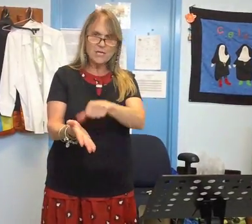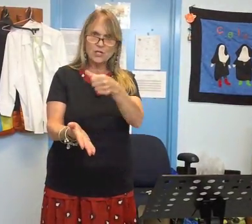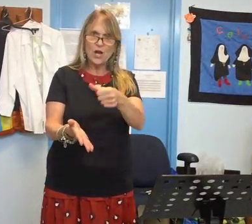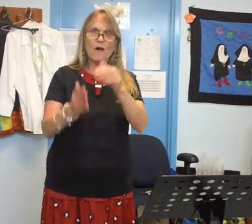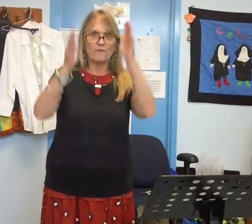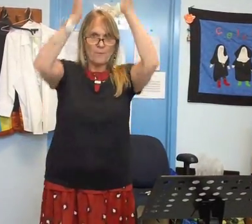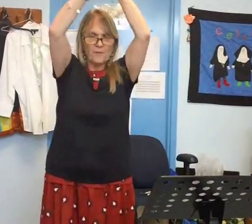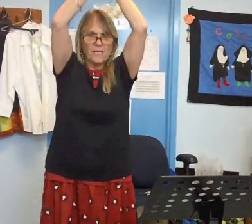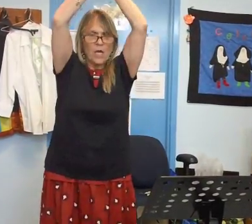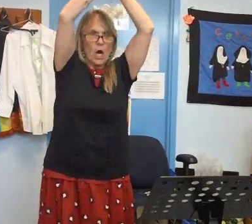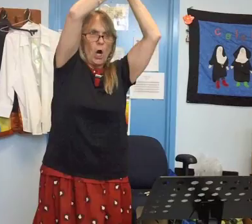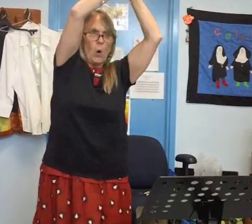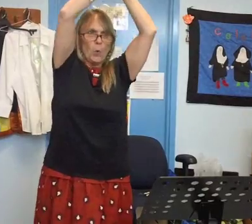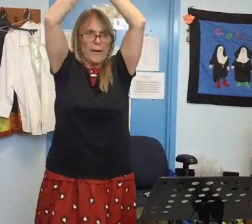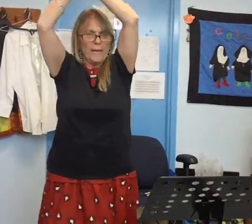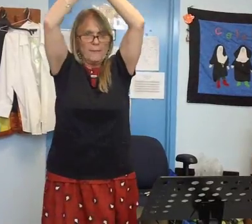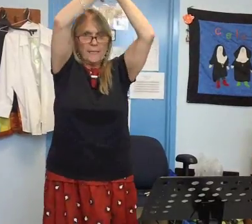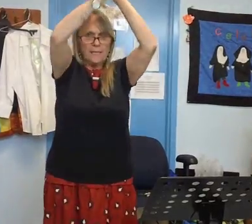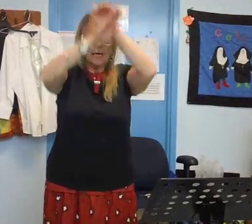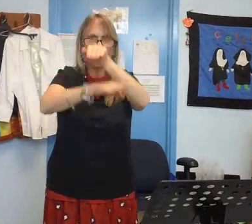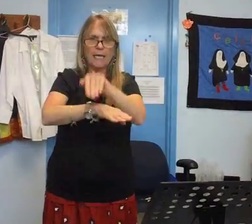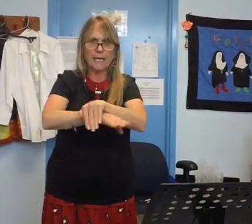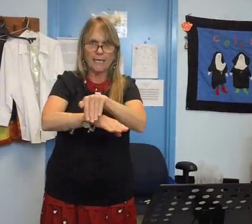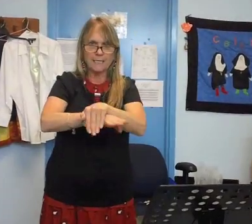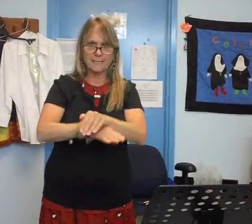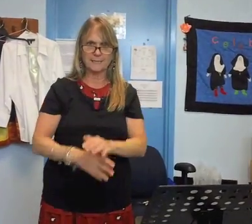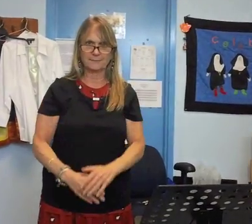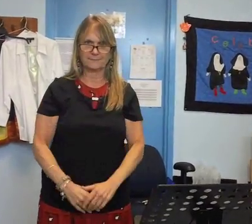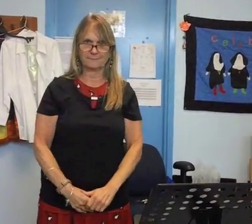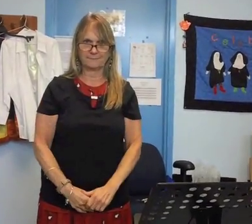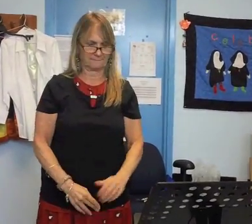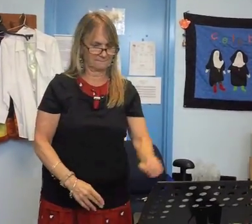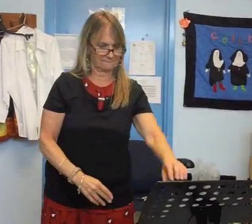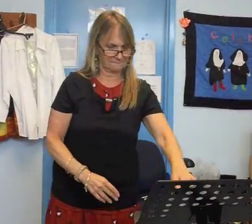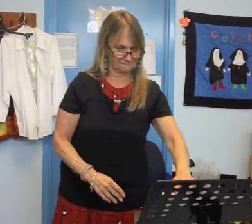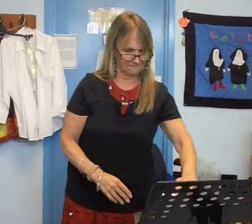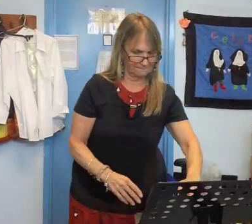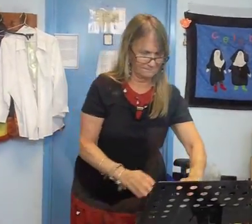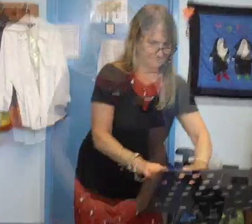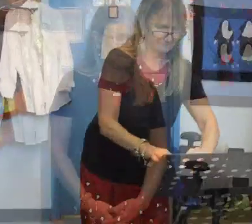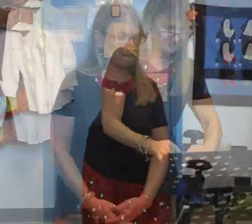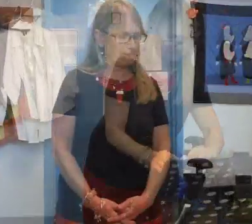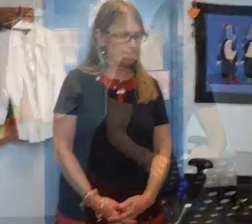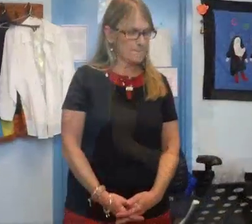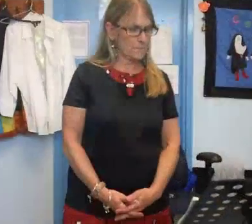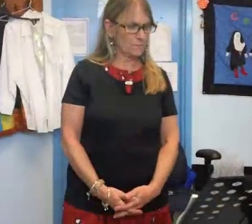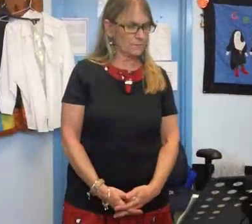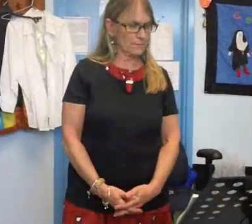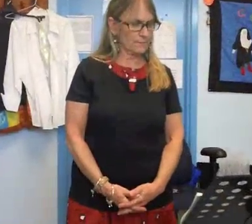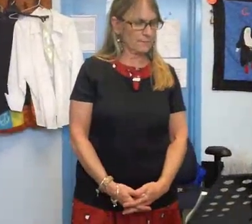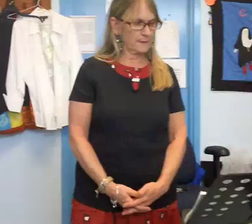from the Arabian nights page 36